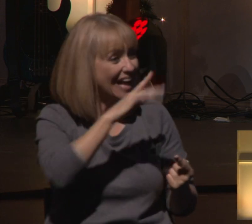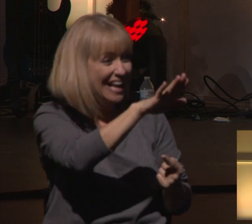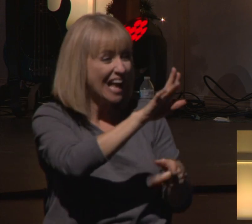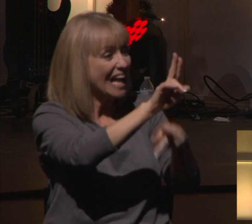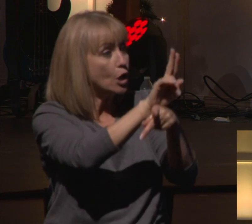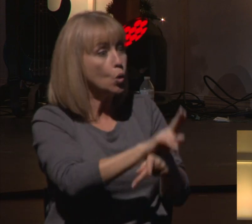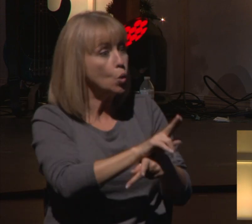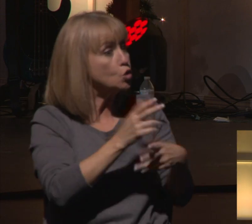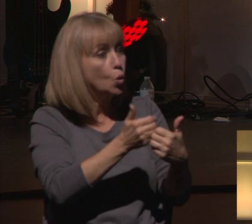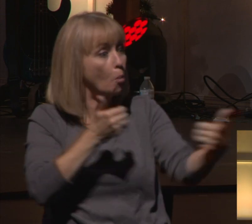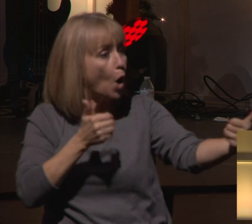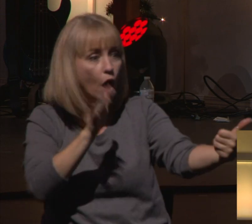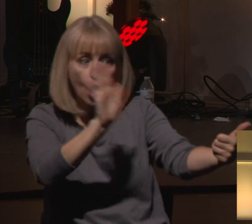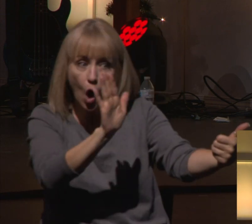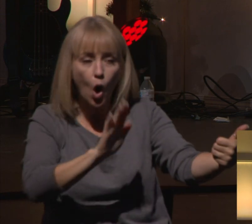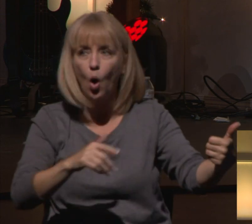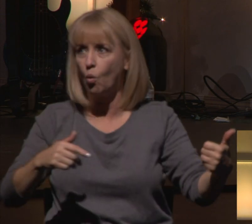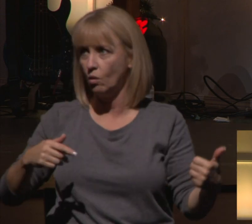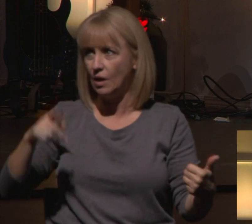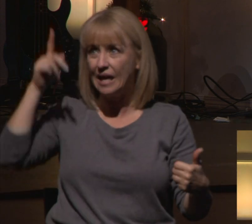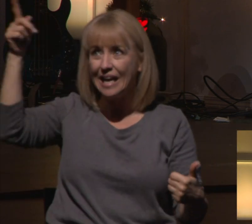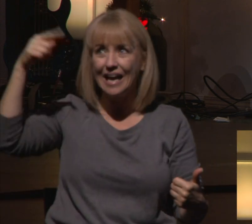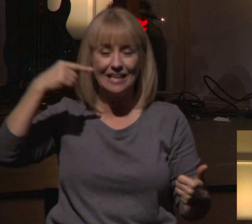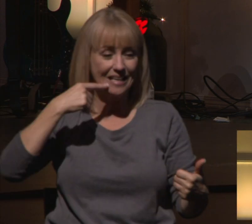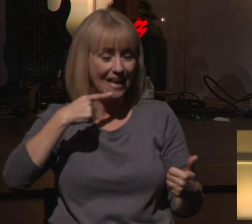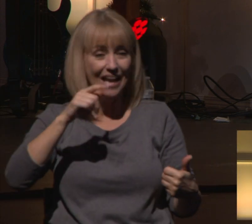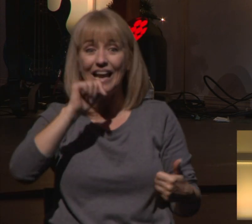I'm just coming for you from the cloud.